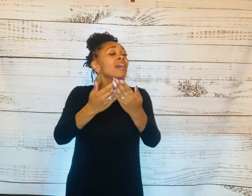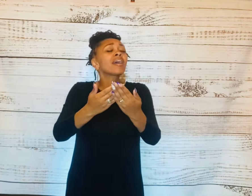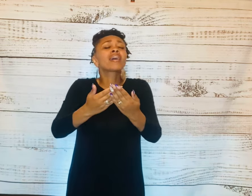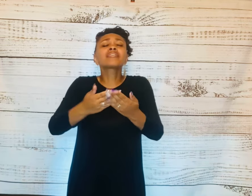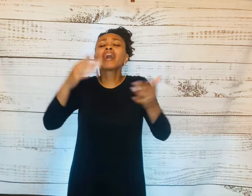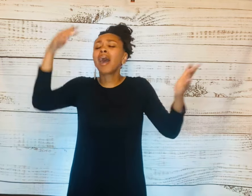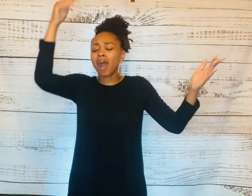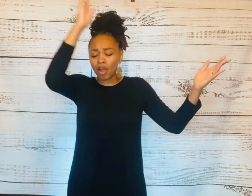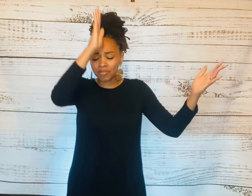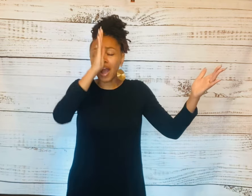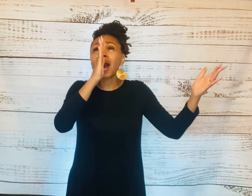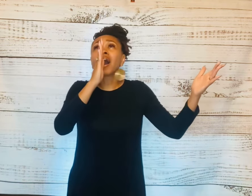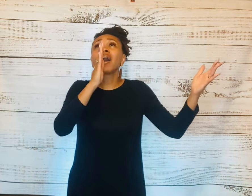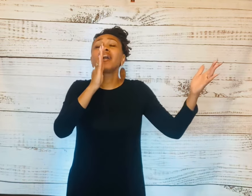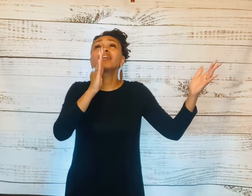of God